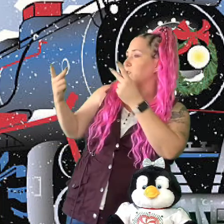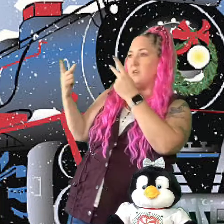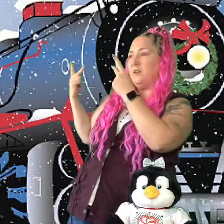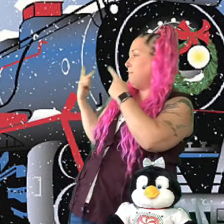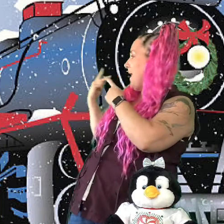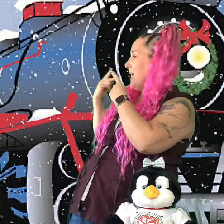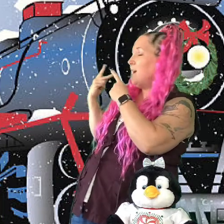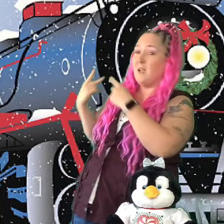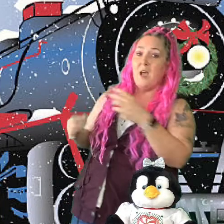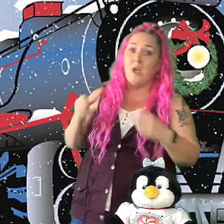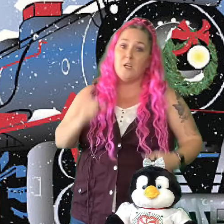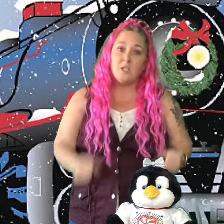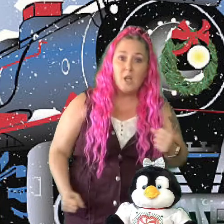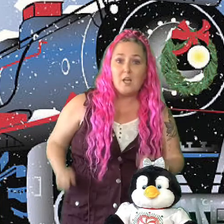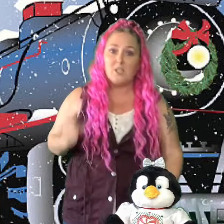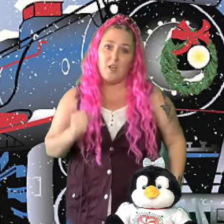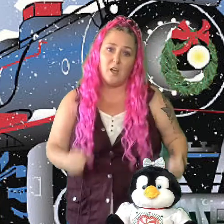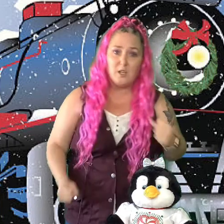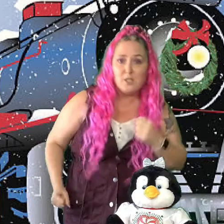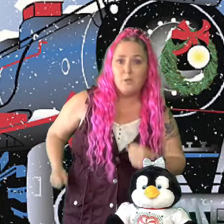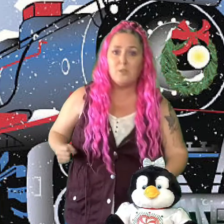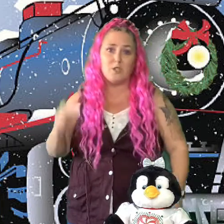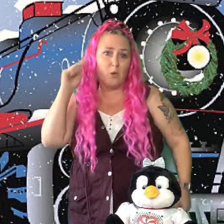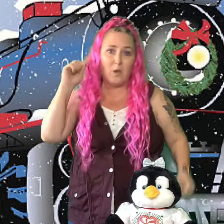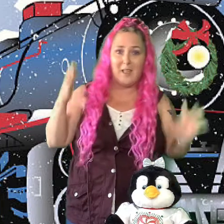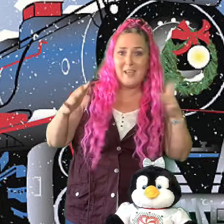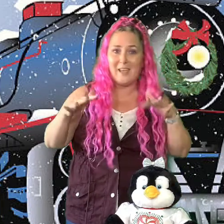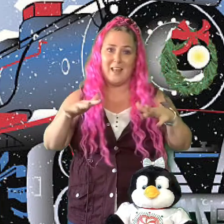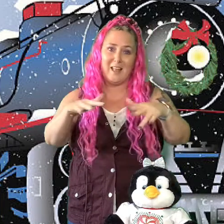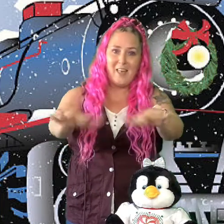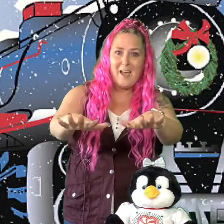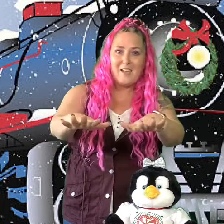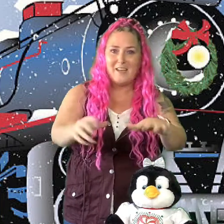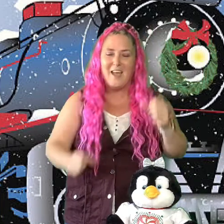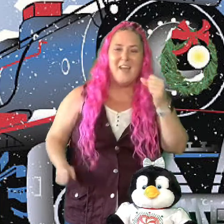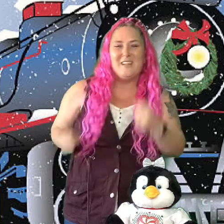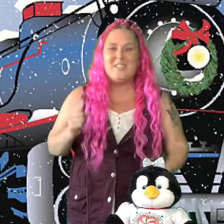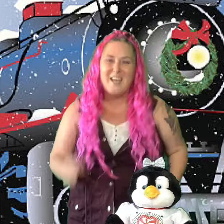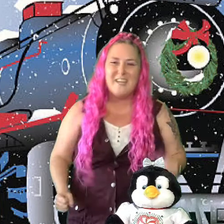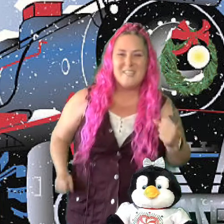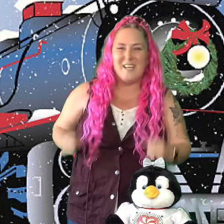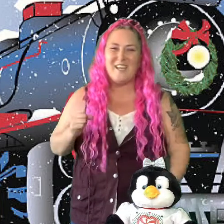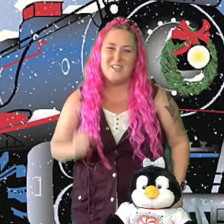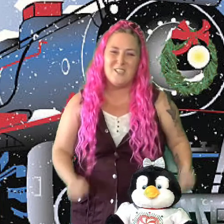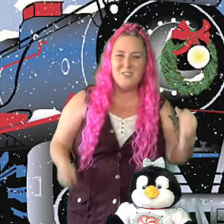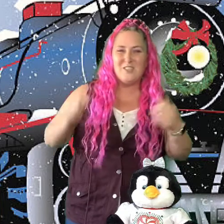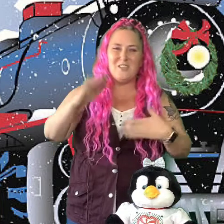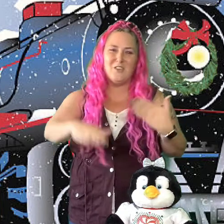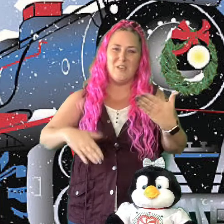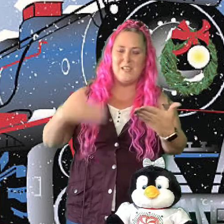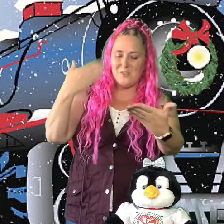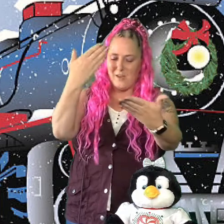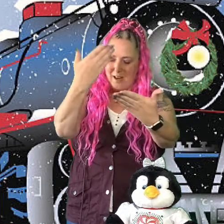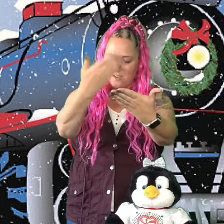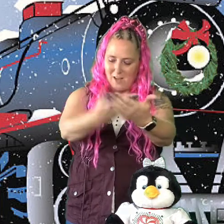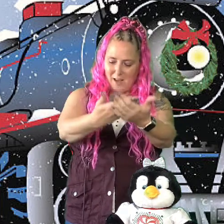turning back. Chugga-chugga-choo-choo. They're getting clapped. Chugga-chugga-choo-choo. It's right on track.